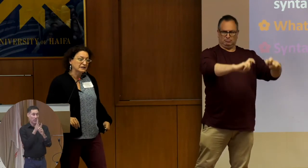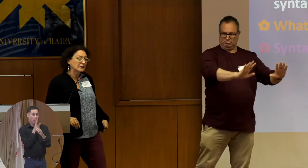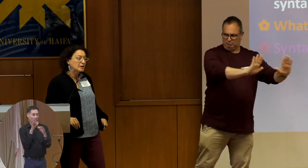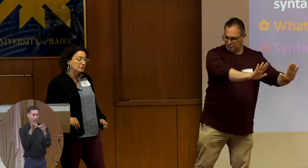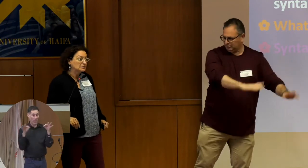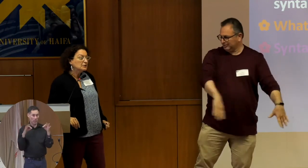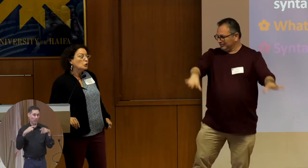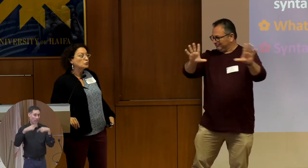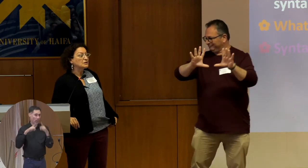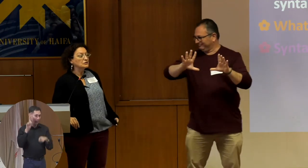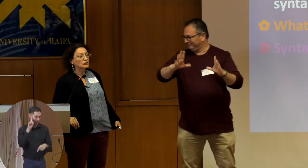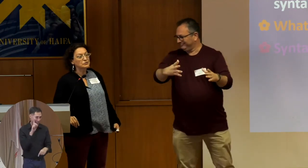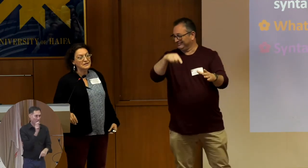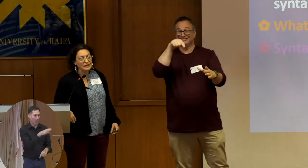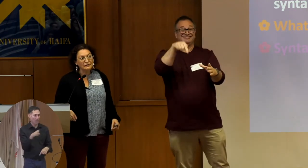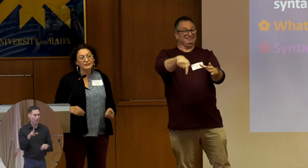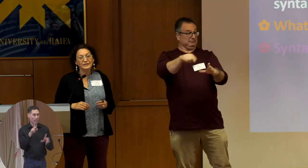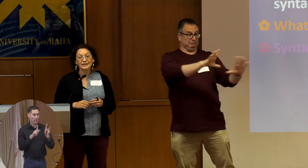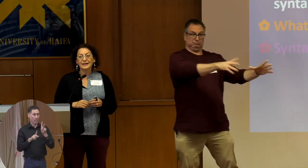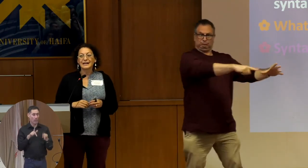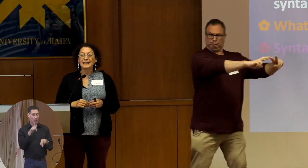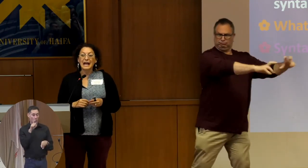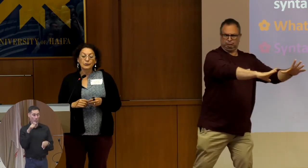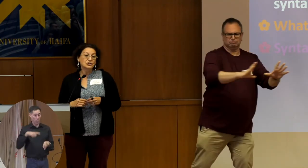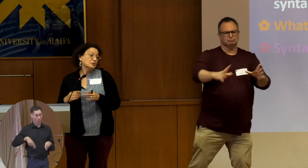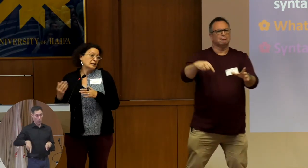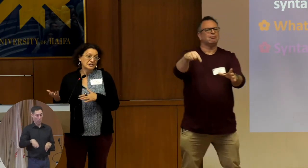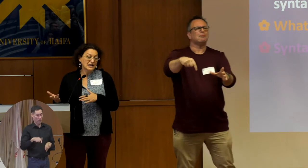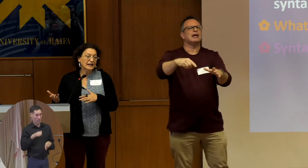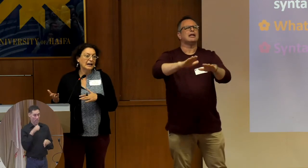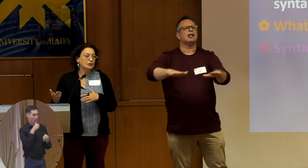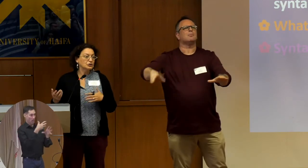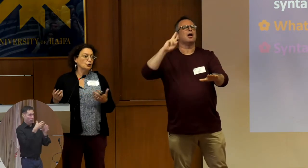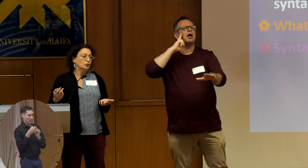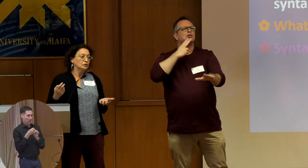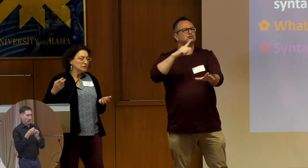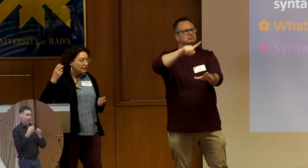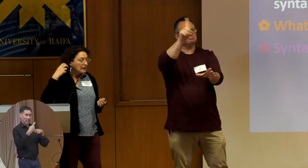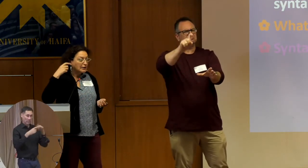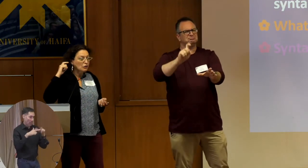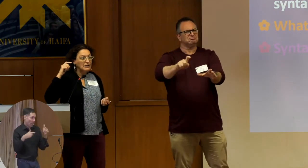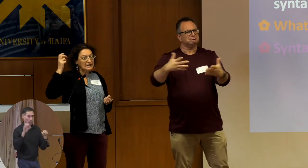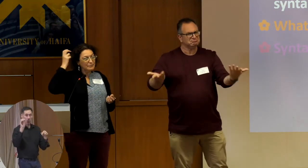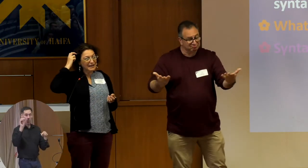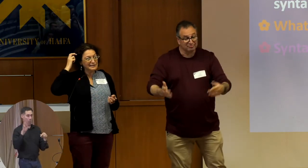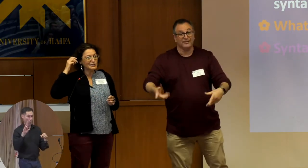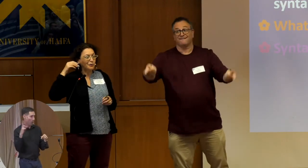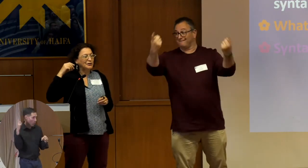of hearing people, who did not receive language, either sign language or cochlear implants or